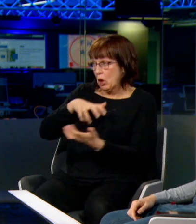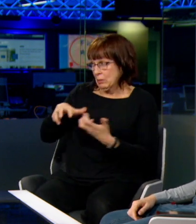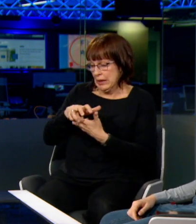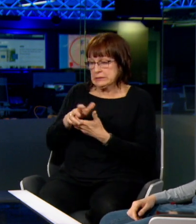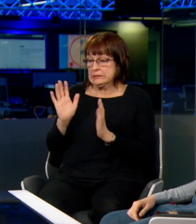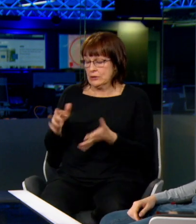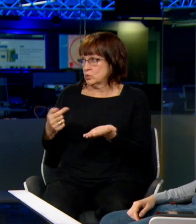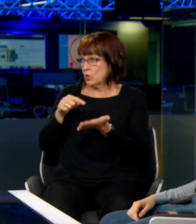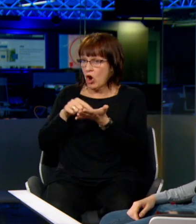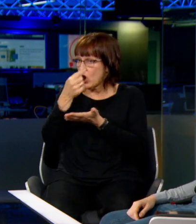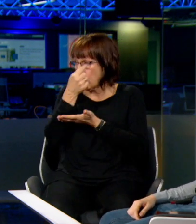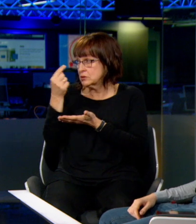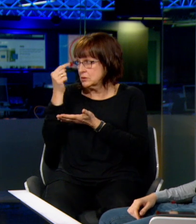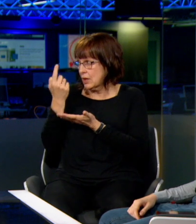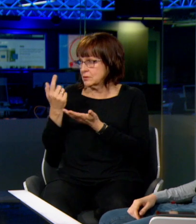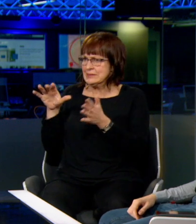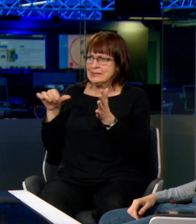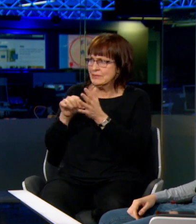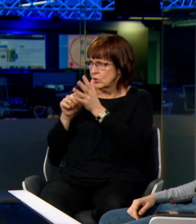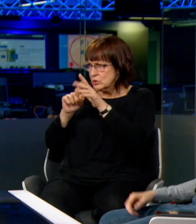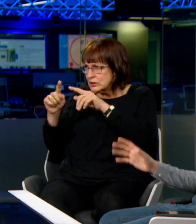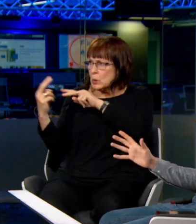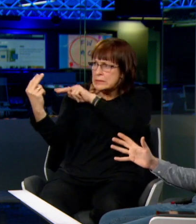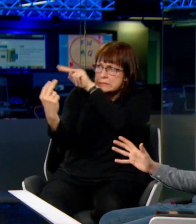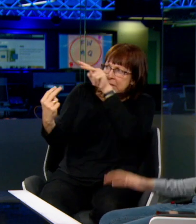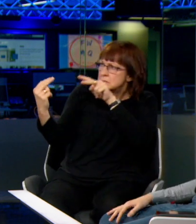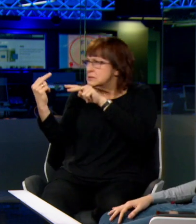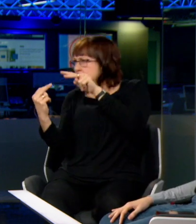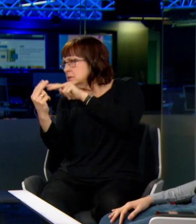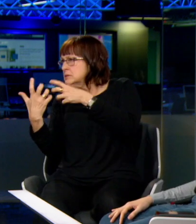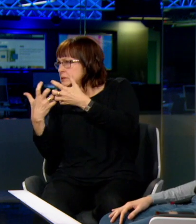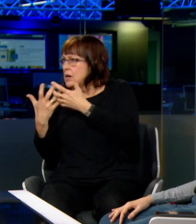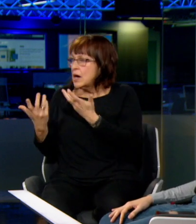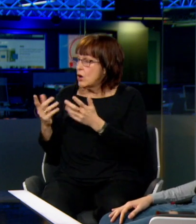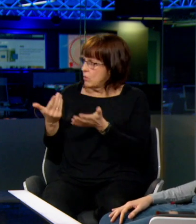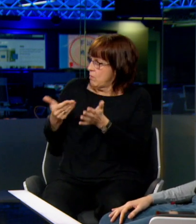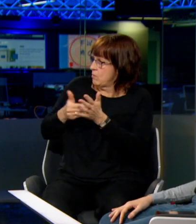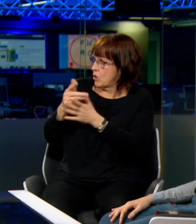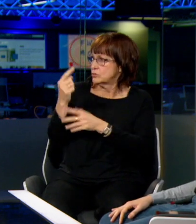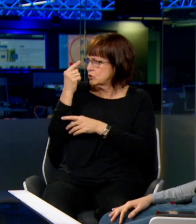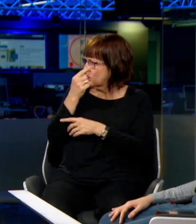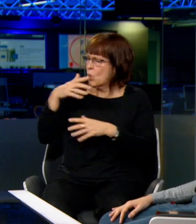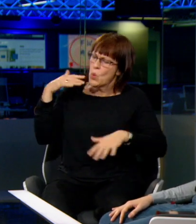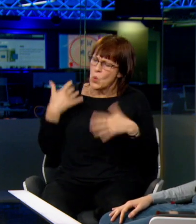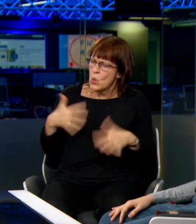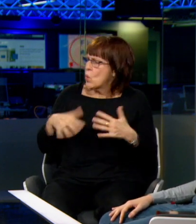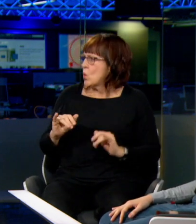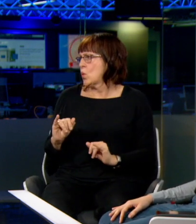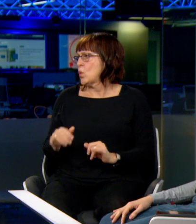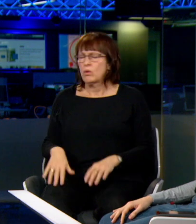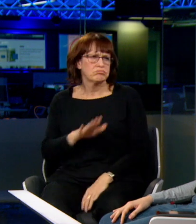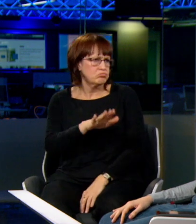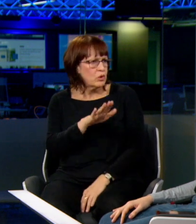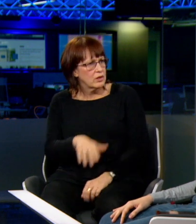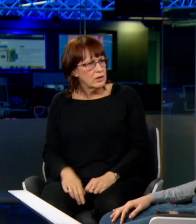wore contact lenses. The most difficult part of that was trying to figure out how to look at people, as well as the contacts causing excruciating pain.